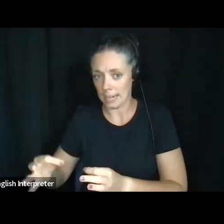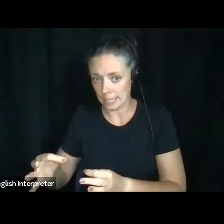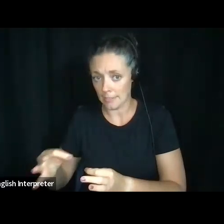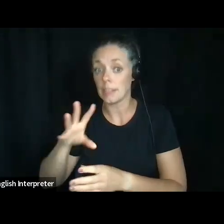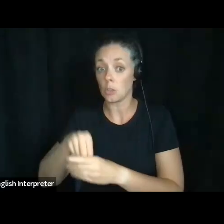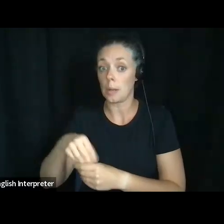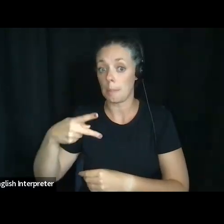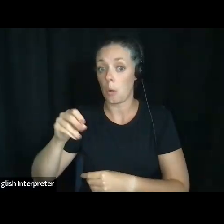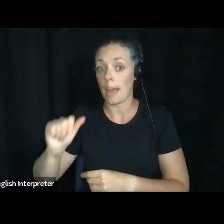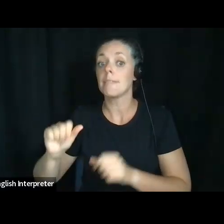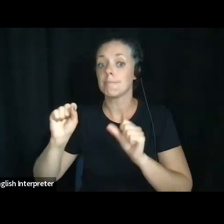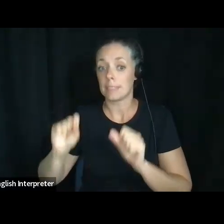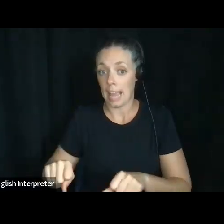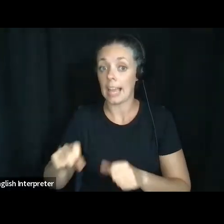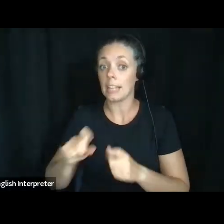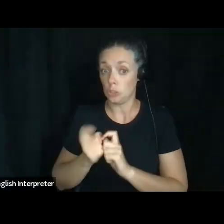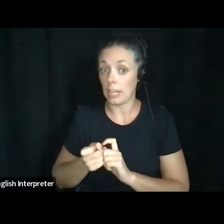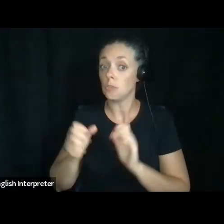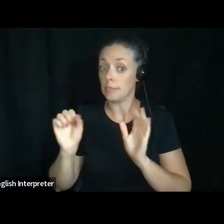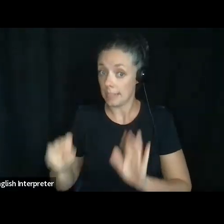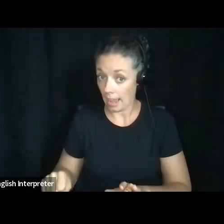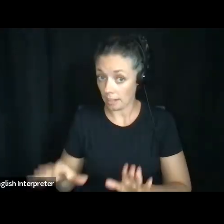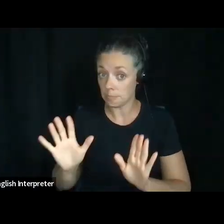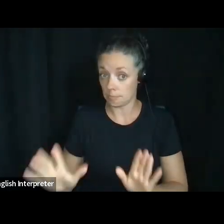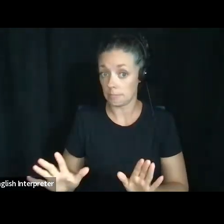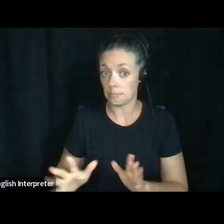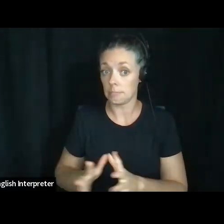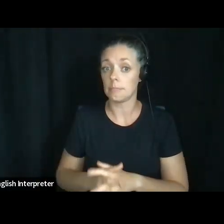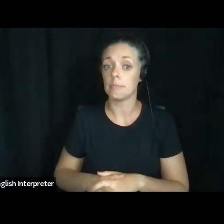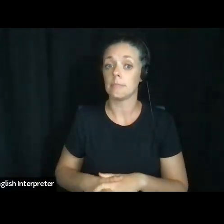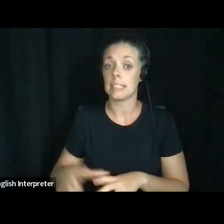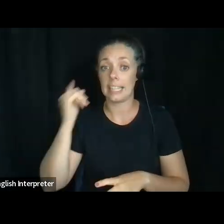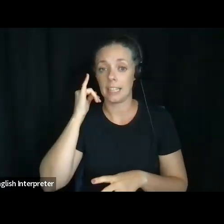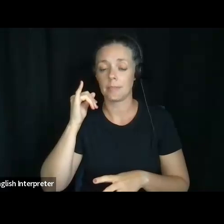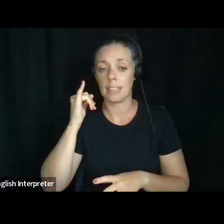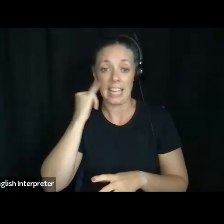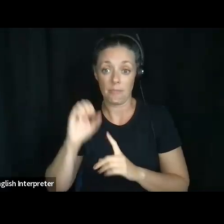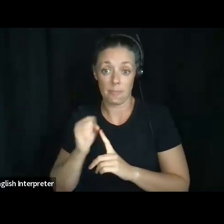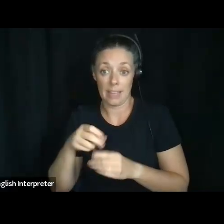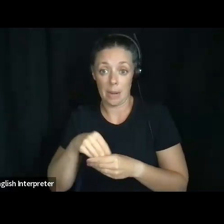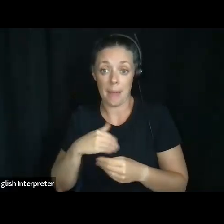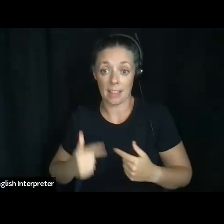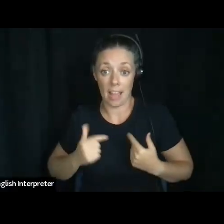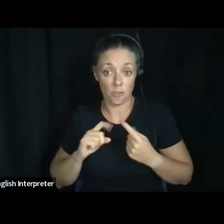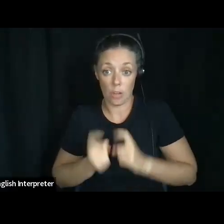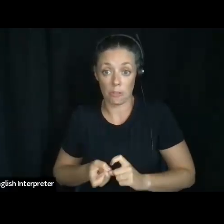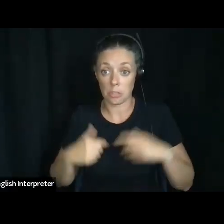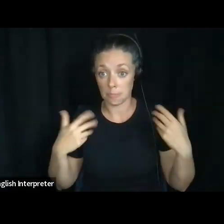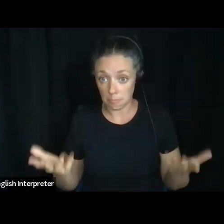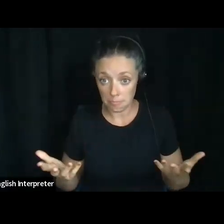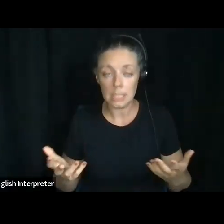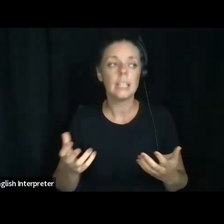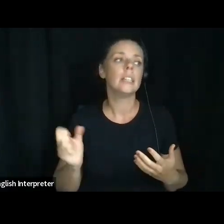a power of attorney can absolutely change if situation in my life changes. So say,